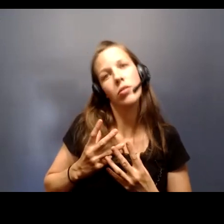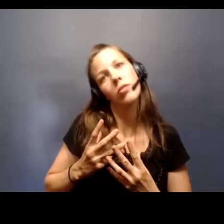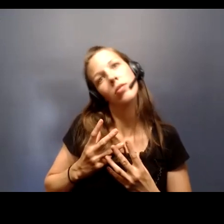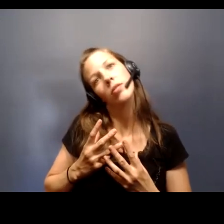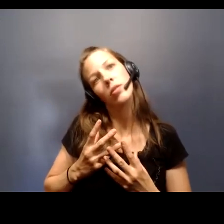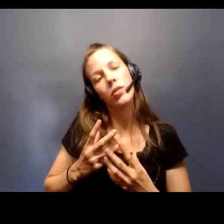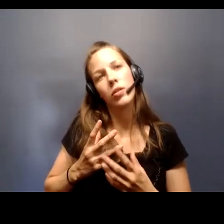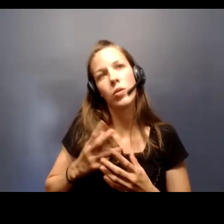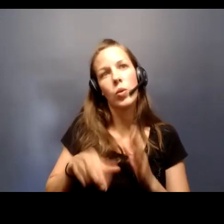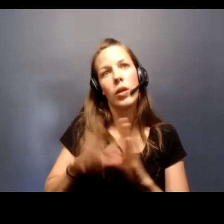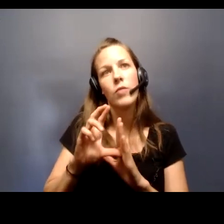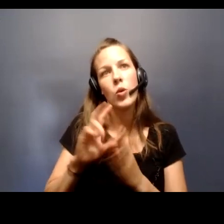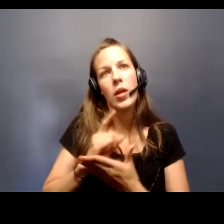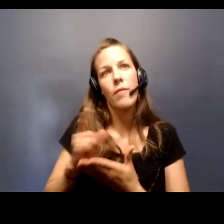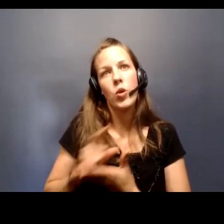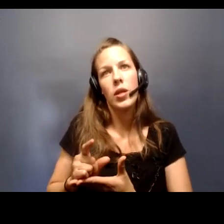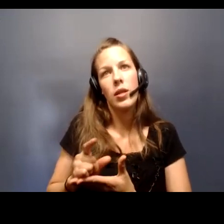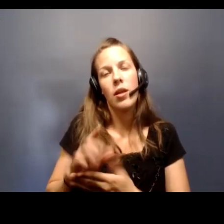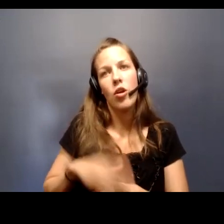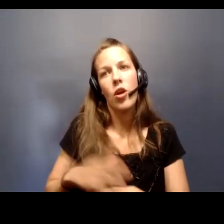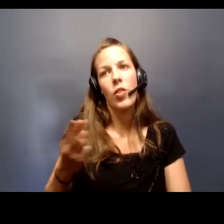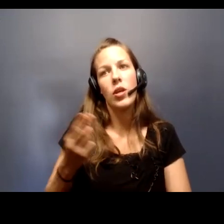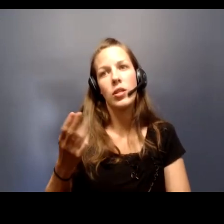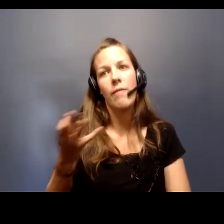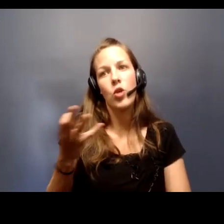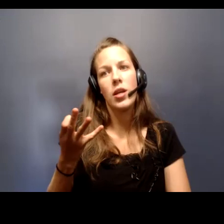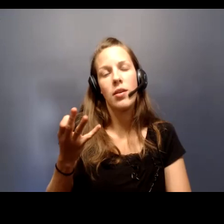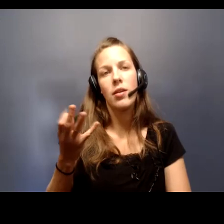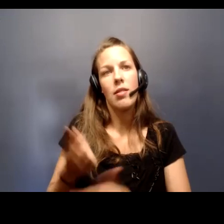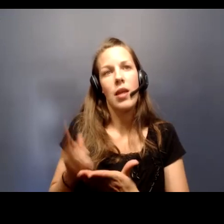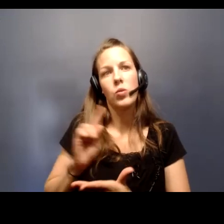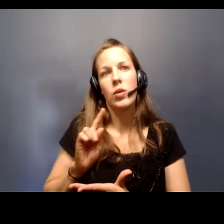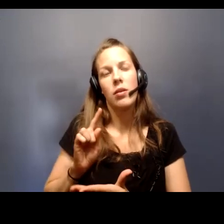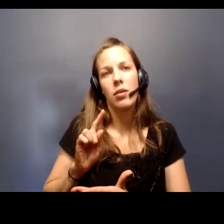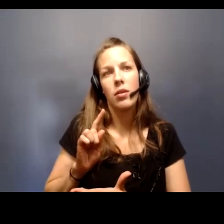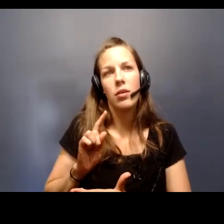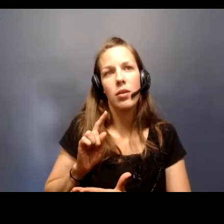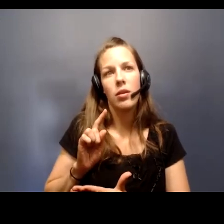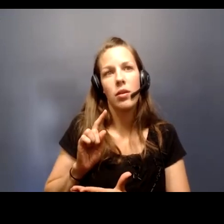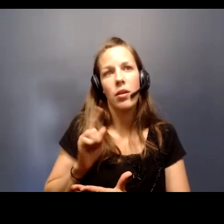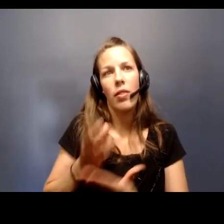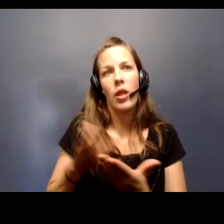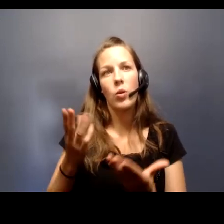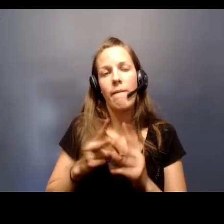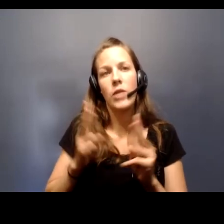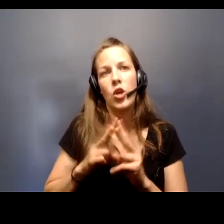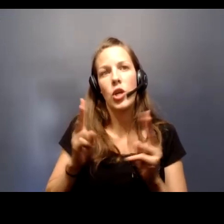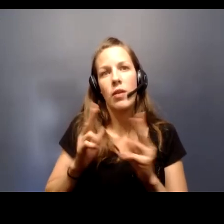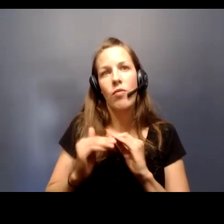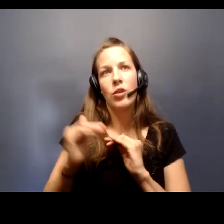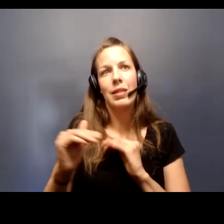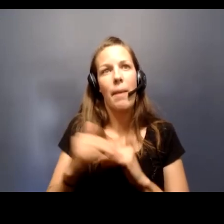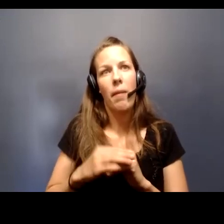and review it weekly on Thursday and Friday and last week things were very, very stable.